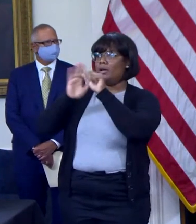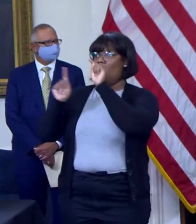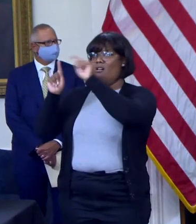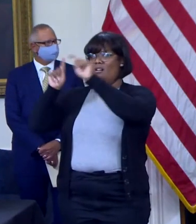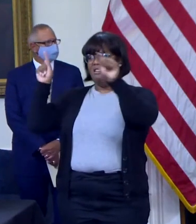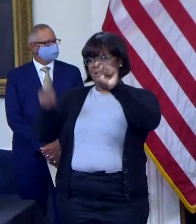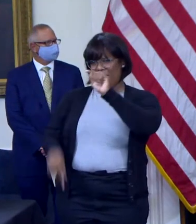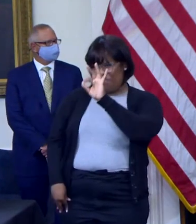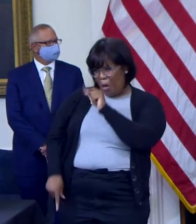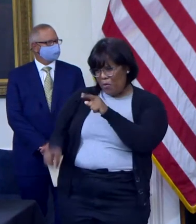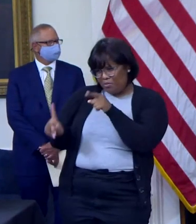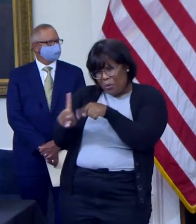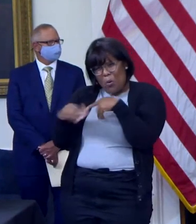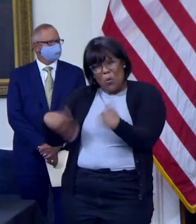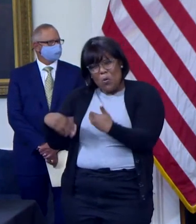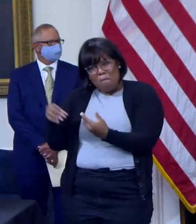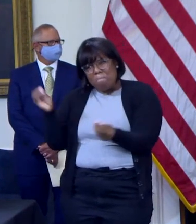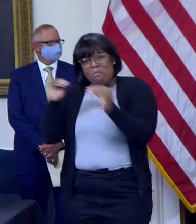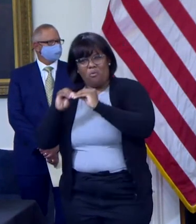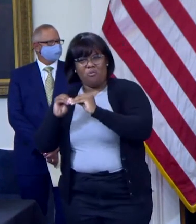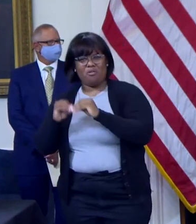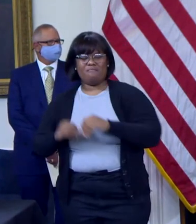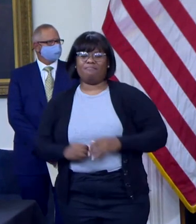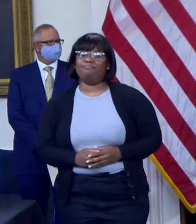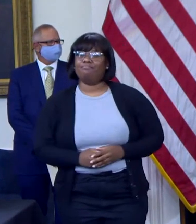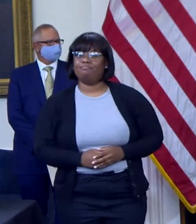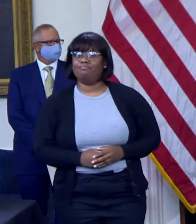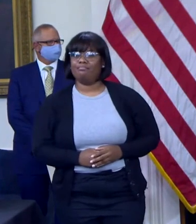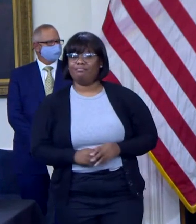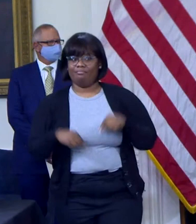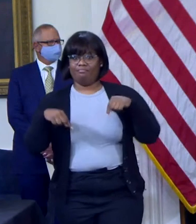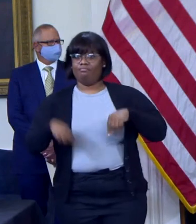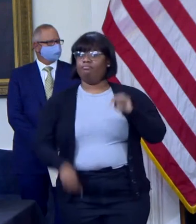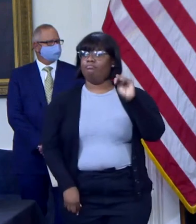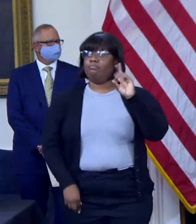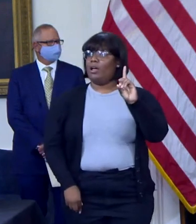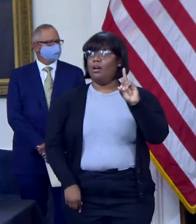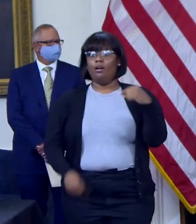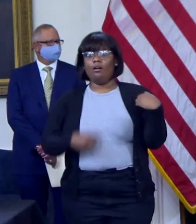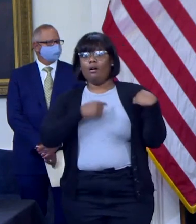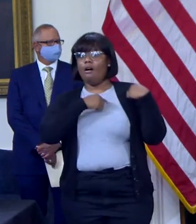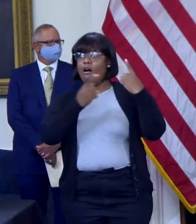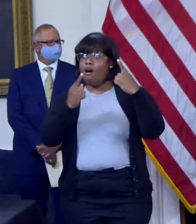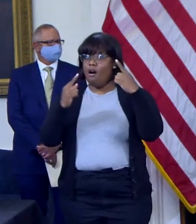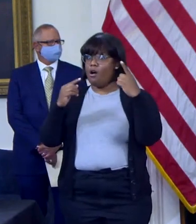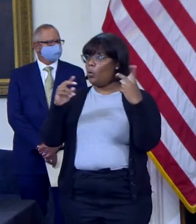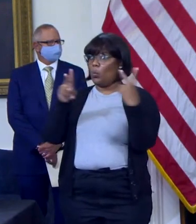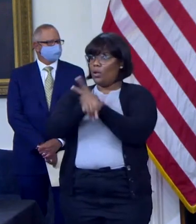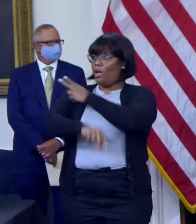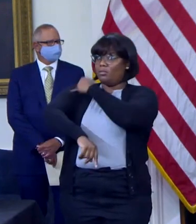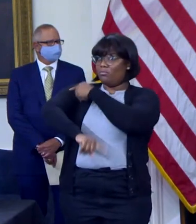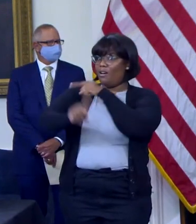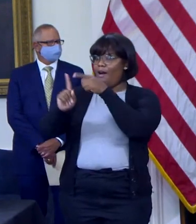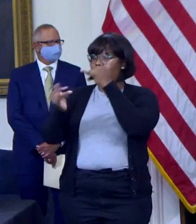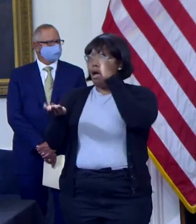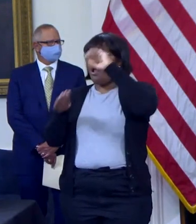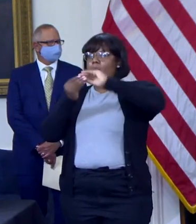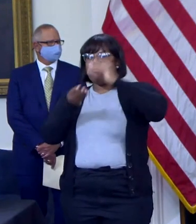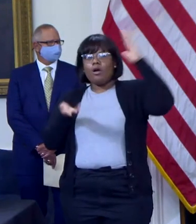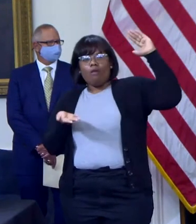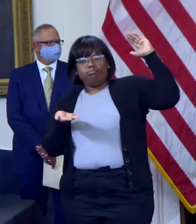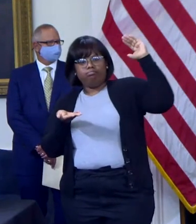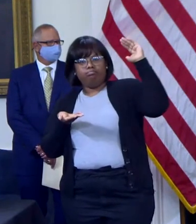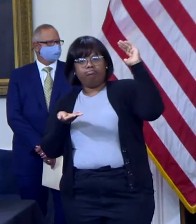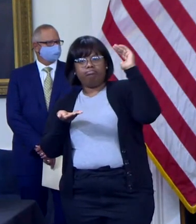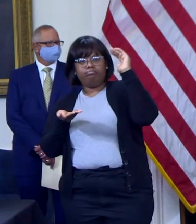down 70% below their peak and well within our capacities, and we remain far below any of the